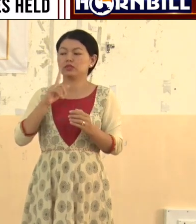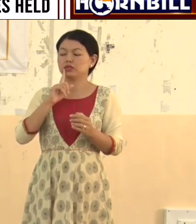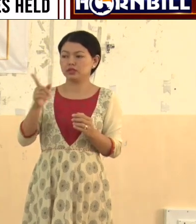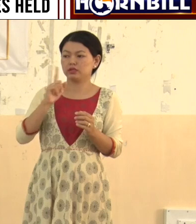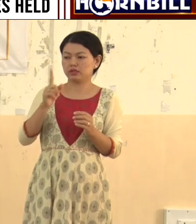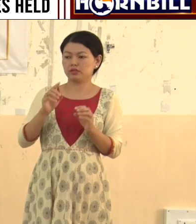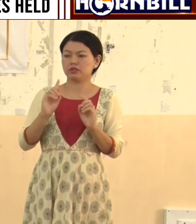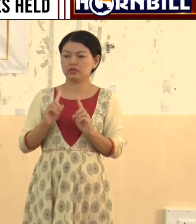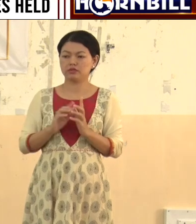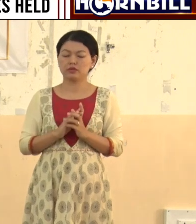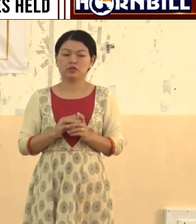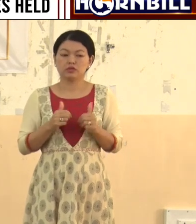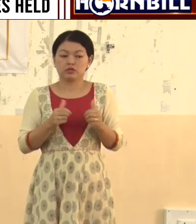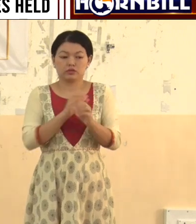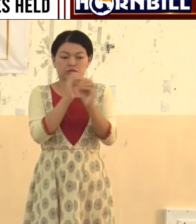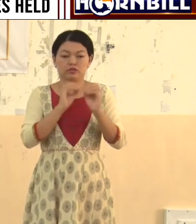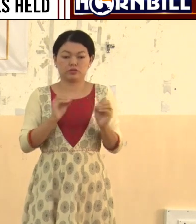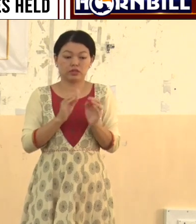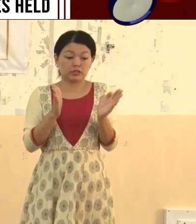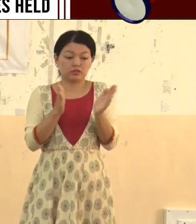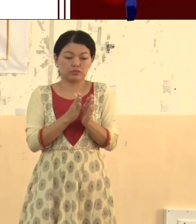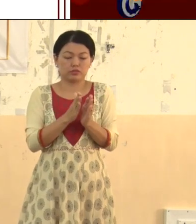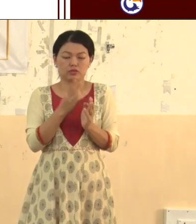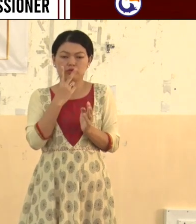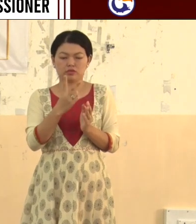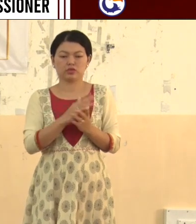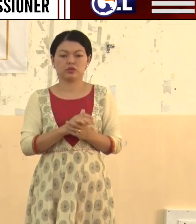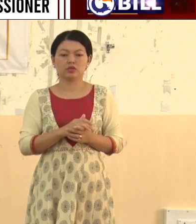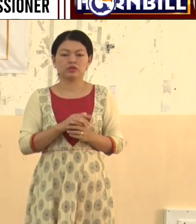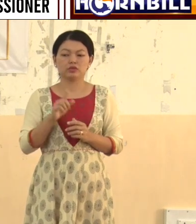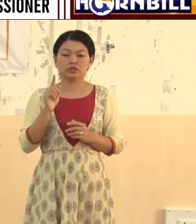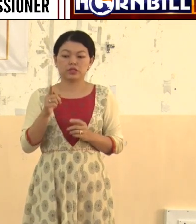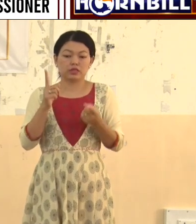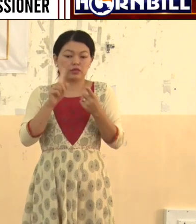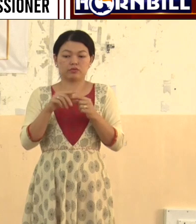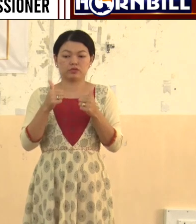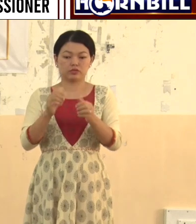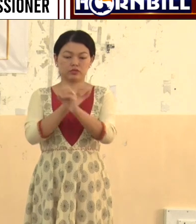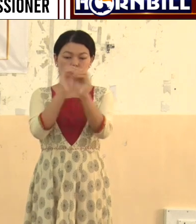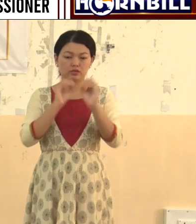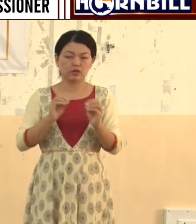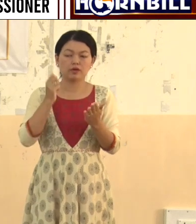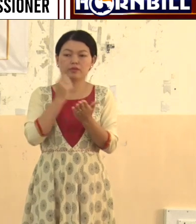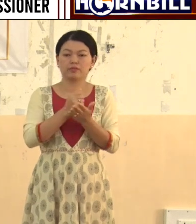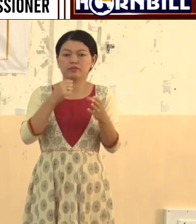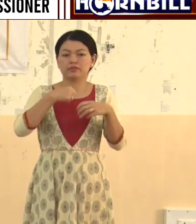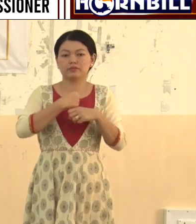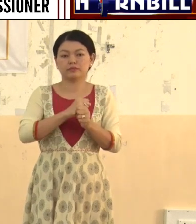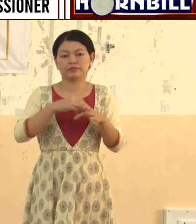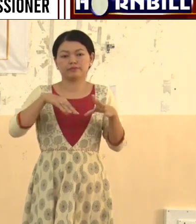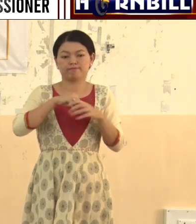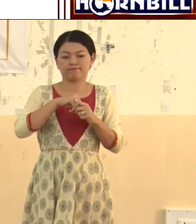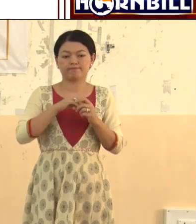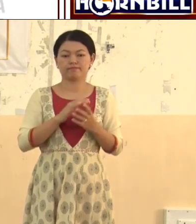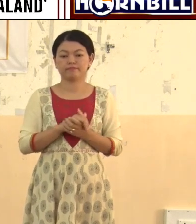program under Samagra. So, this is, this cannot go on. You know,